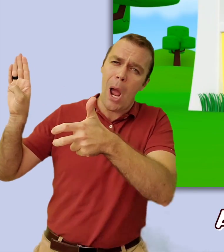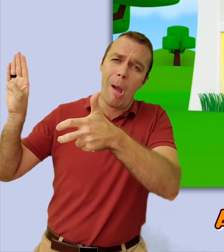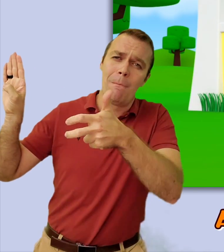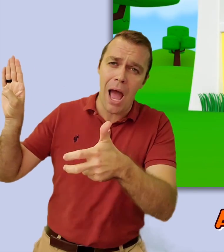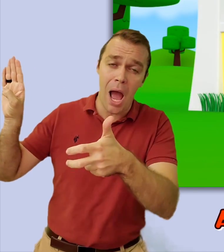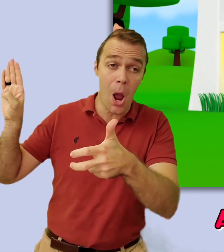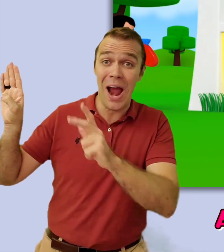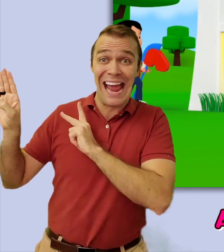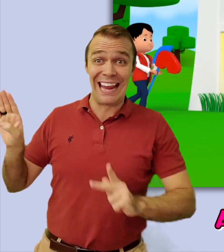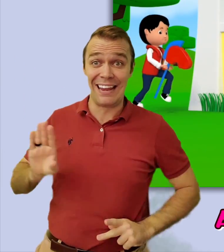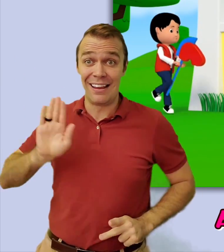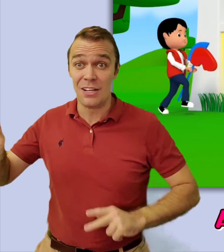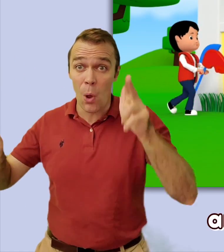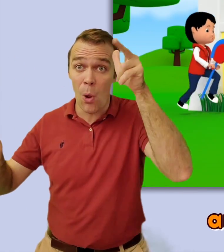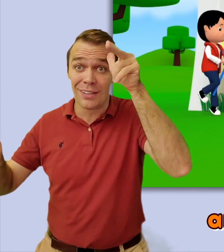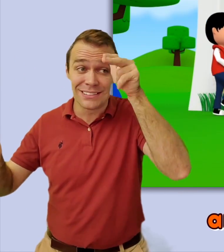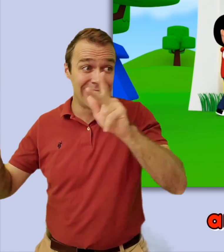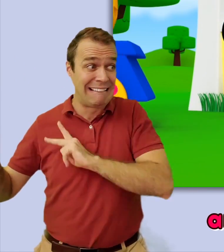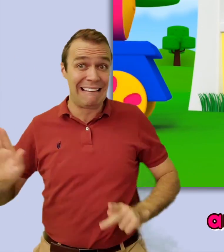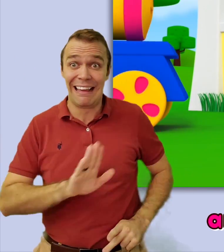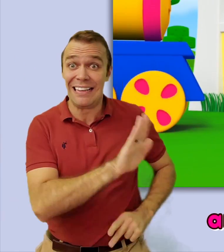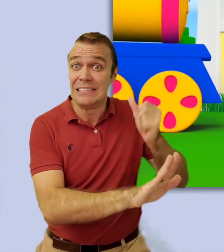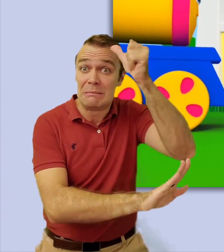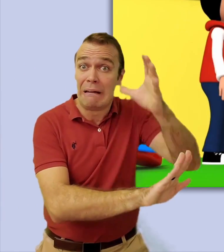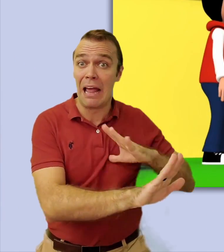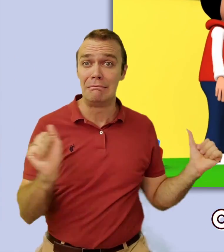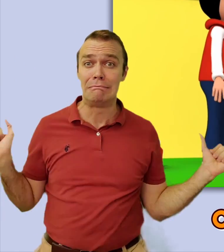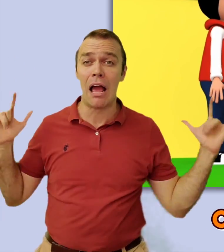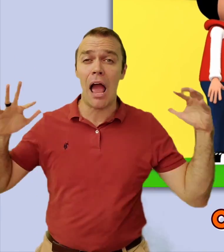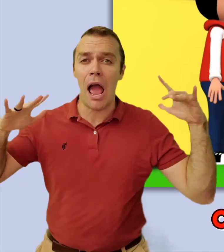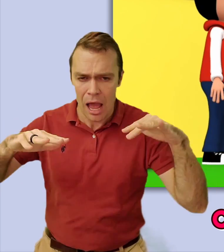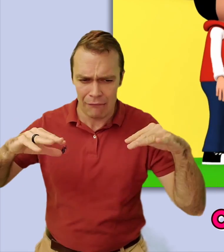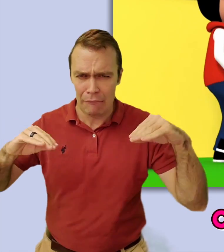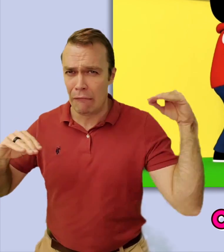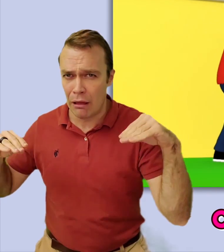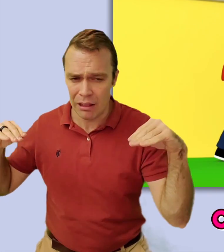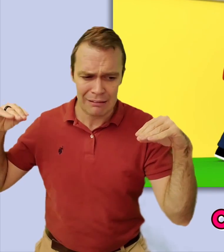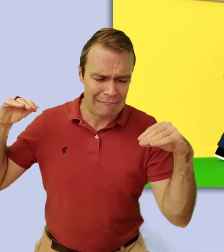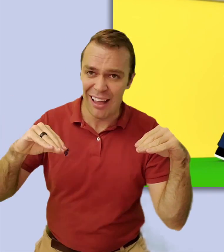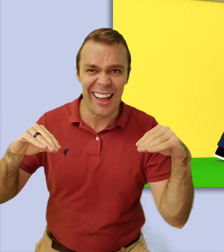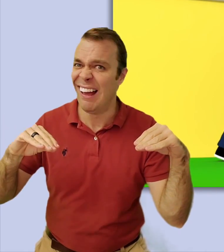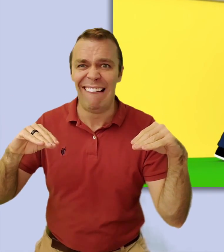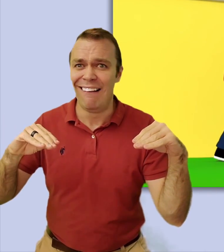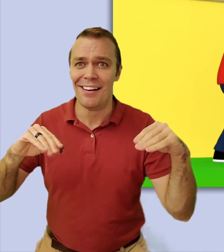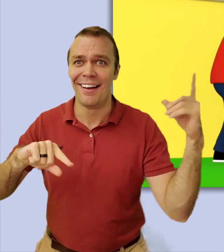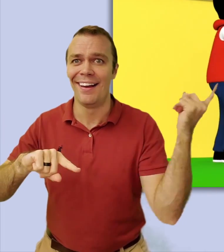All the king's horses and all the king's men couldn't put Humpty together again.